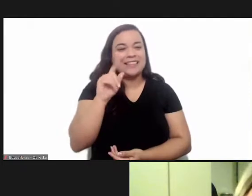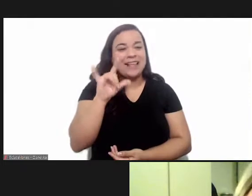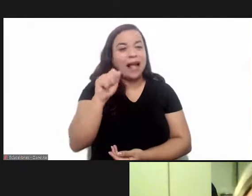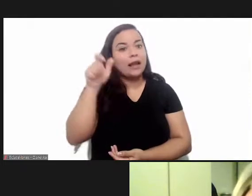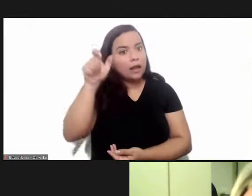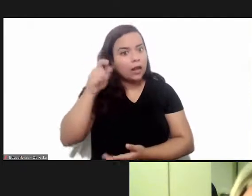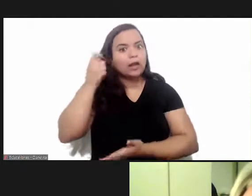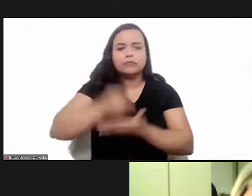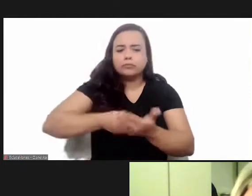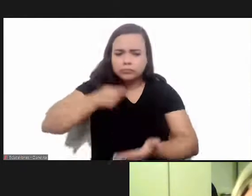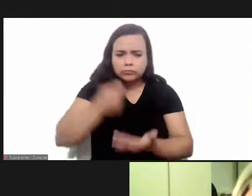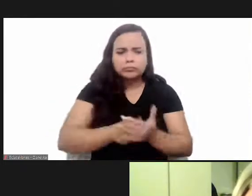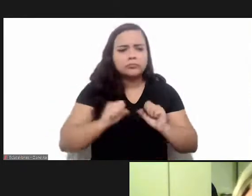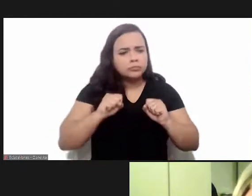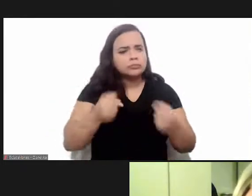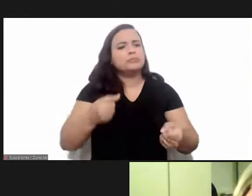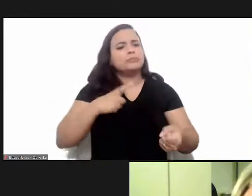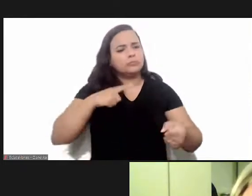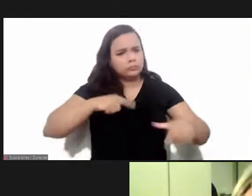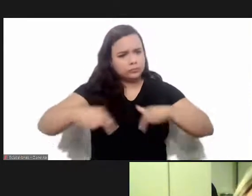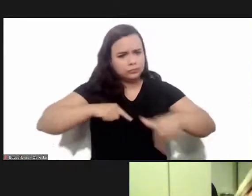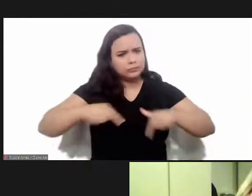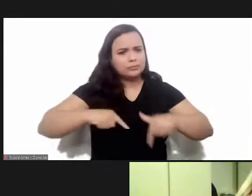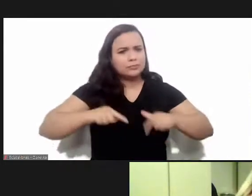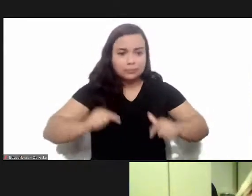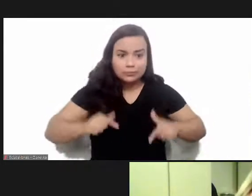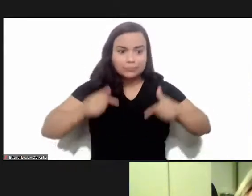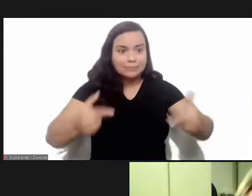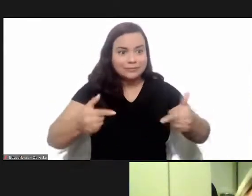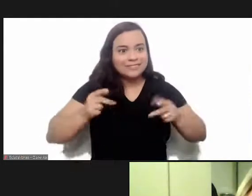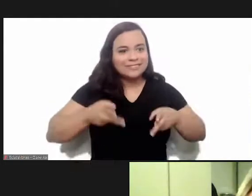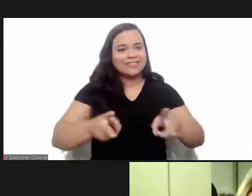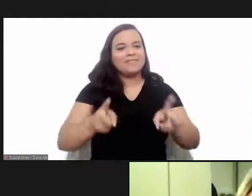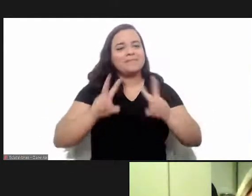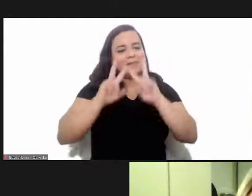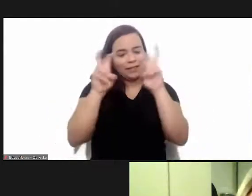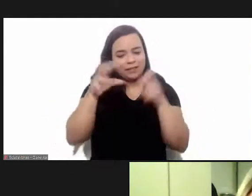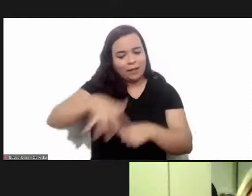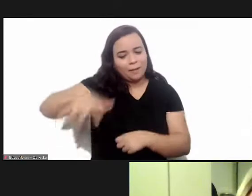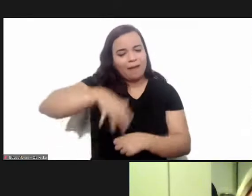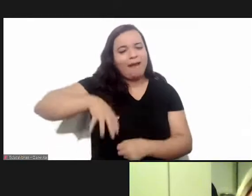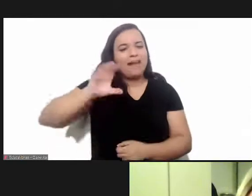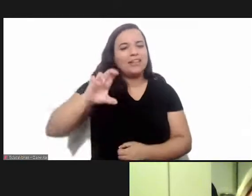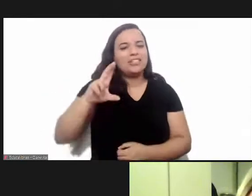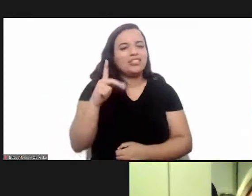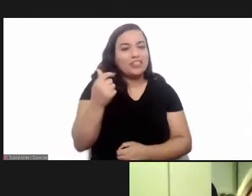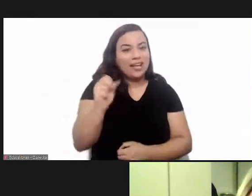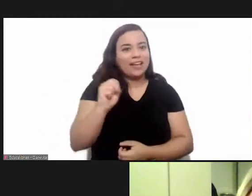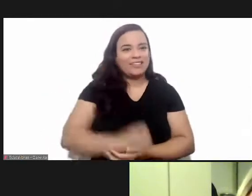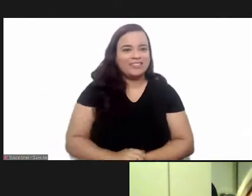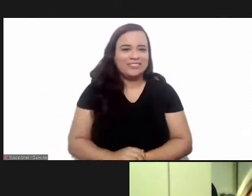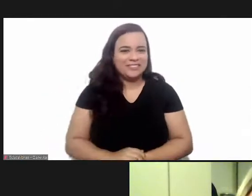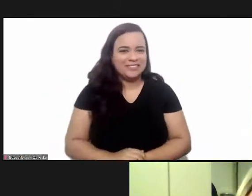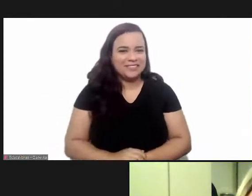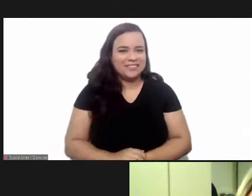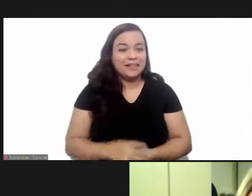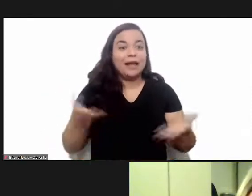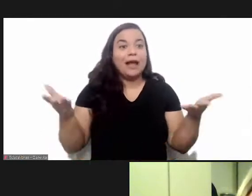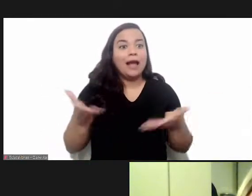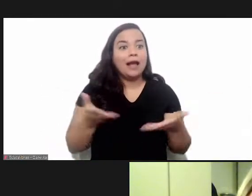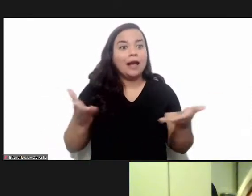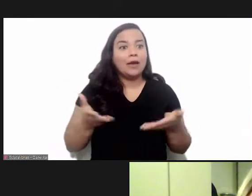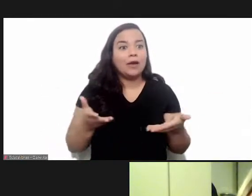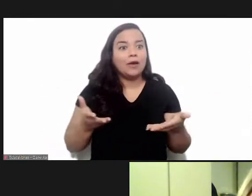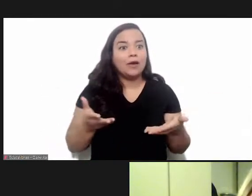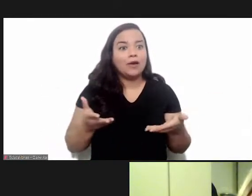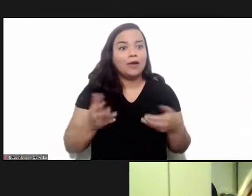adalia who is a fighter and an activist in the issue of chagas disease so without further ado i'll